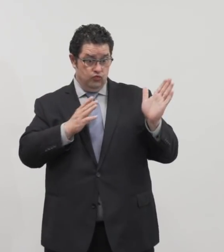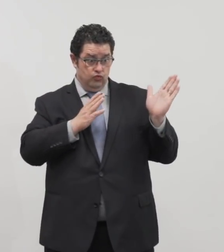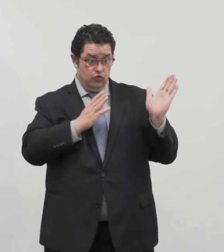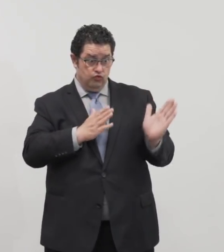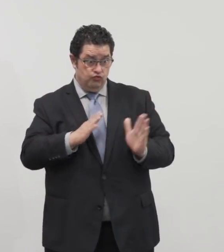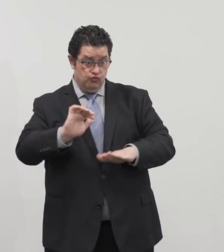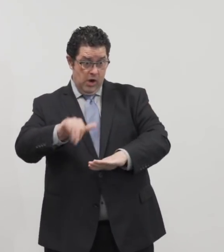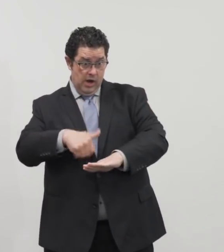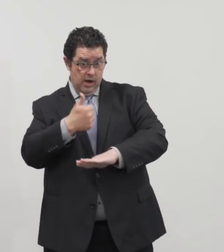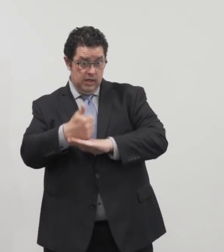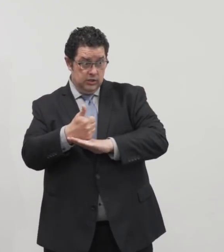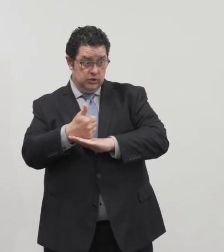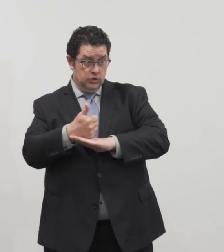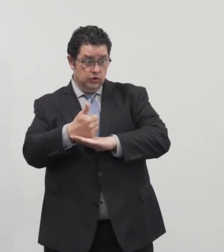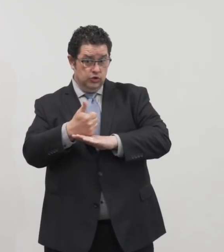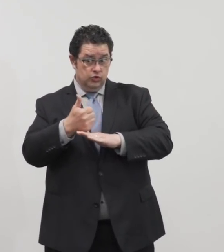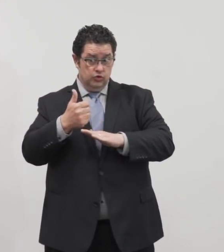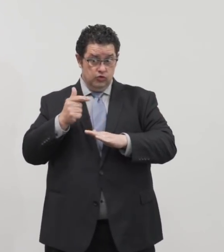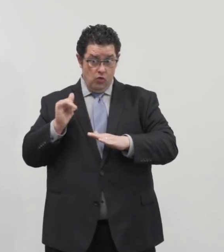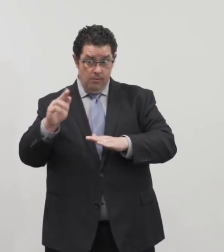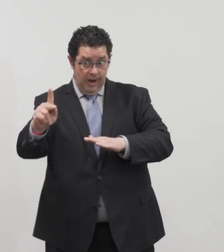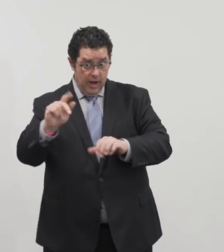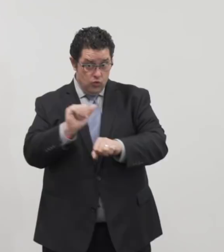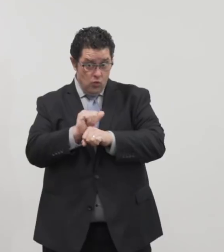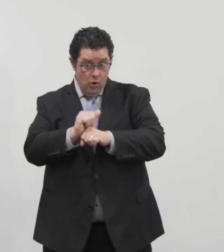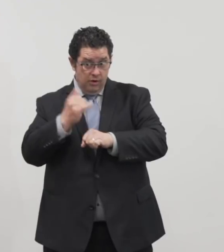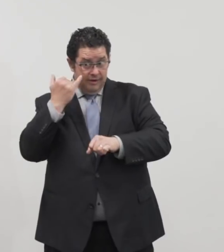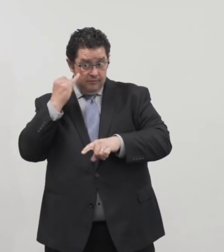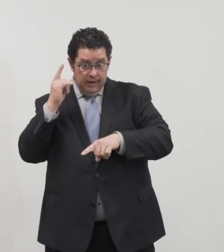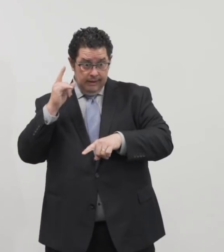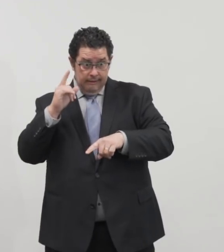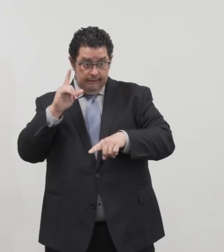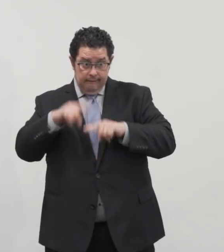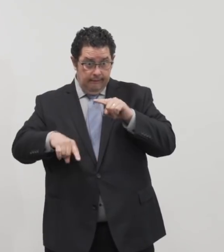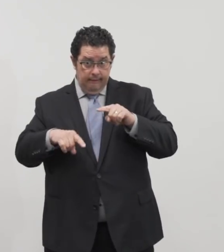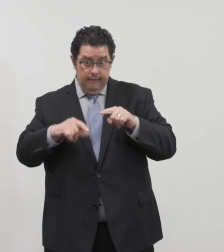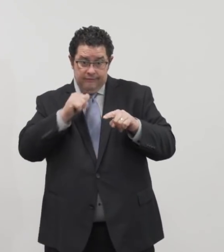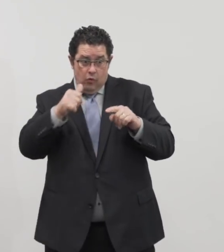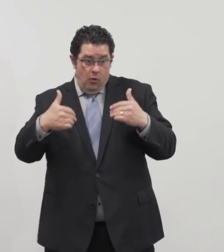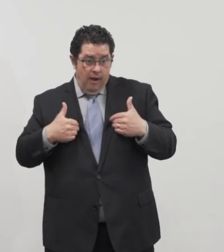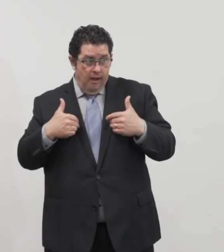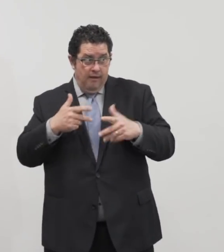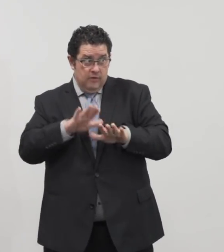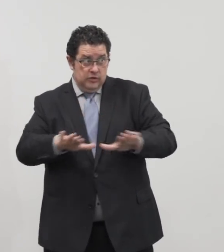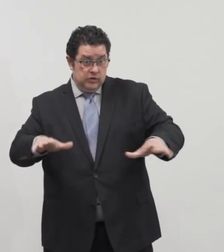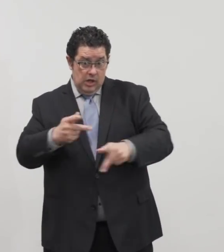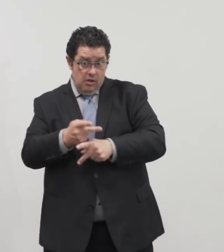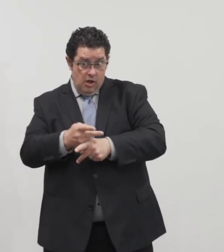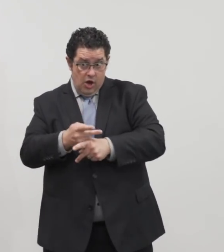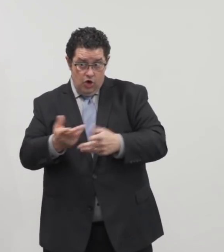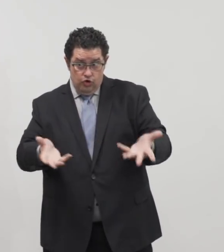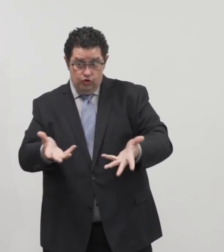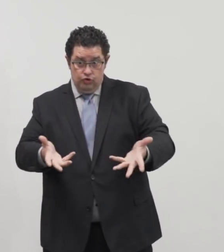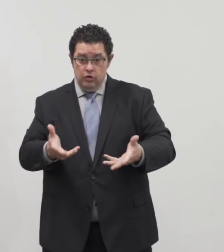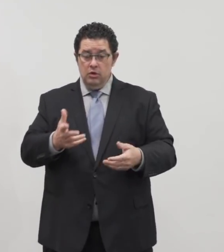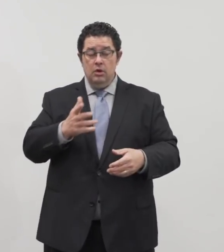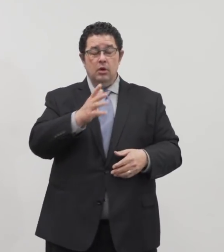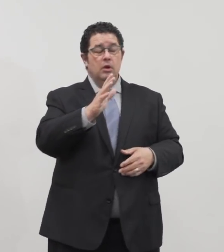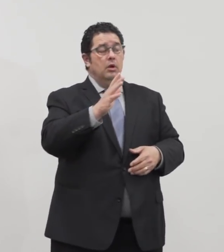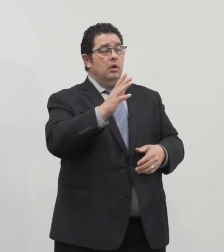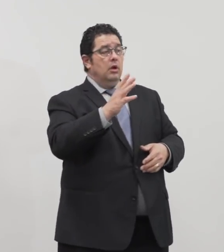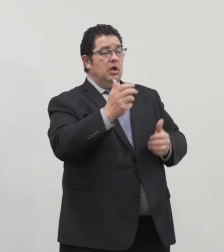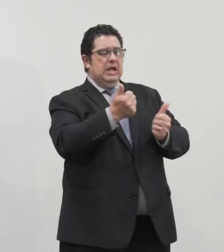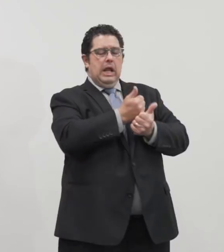to go back to work if you don't have the childcare situation handled? So everything about